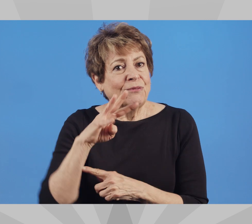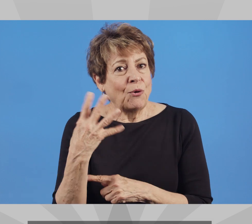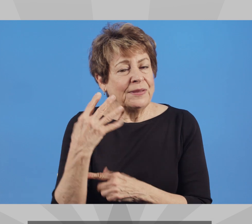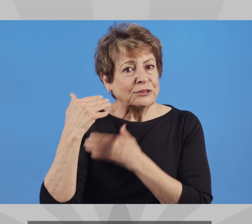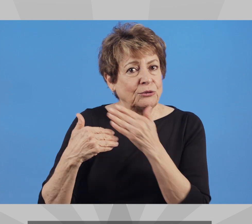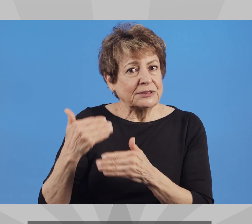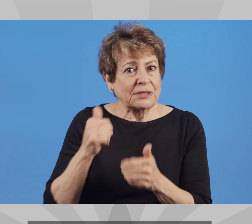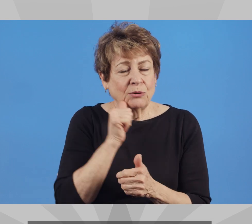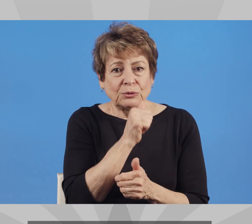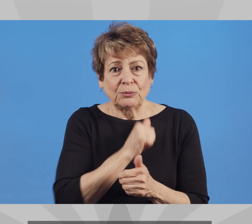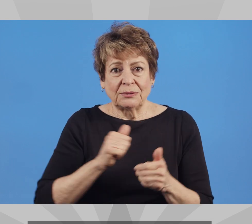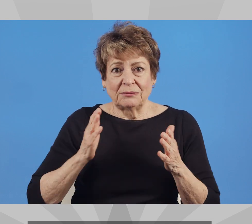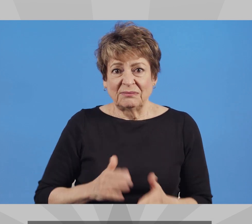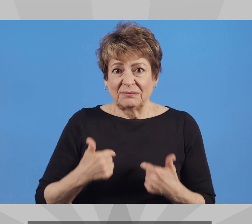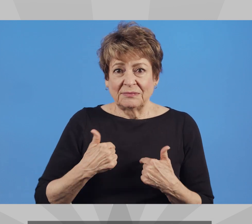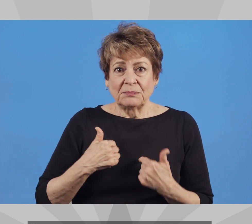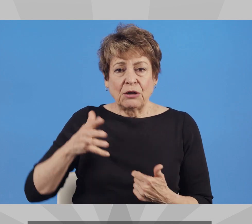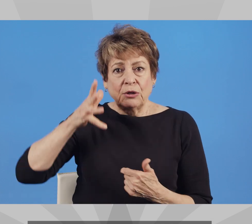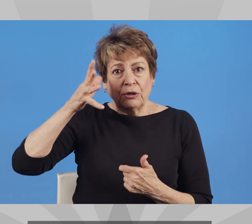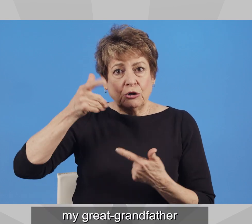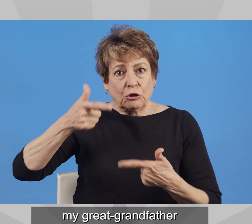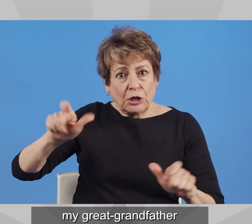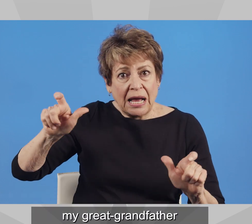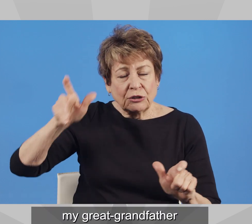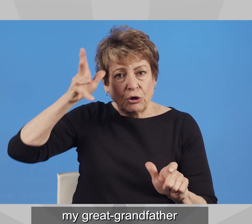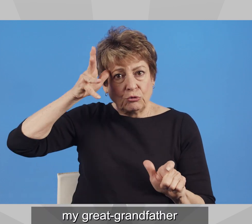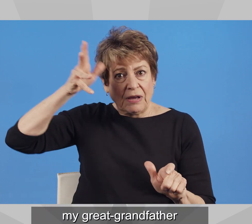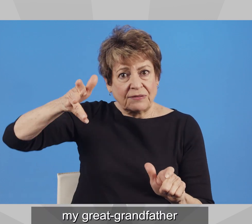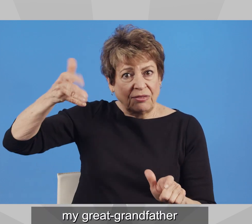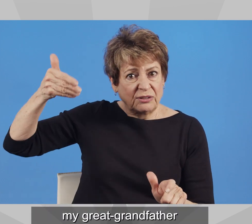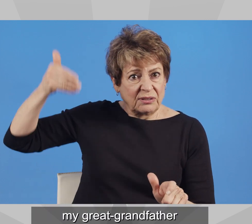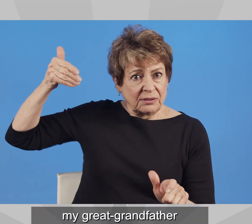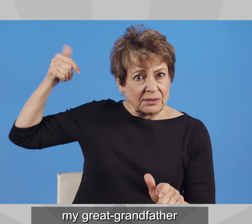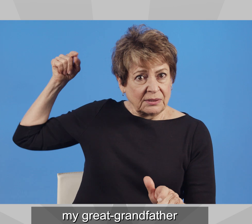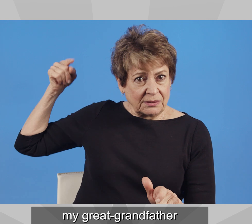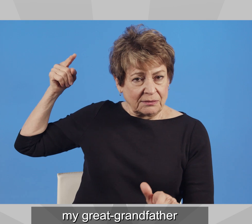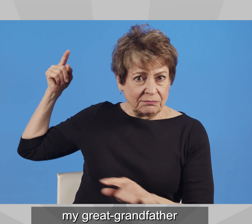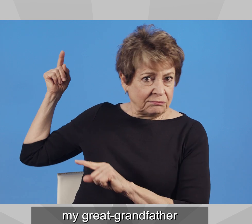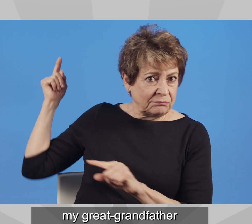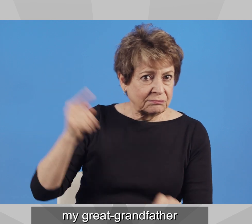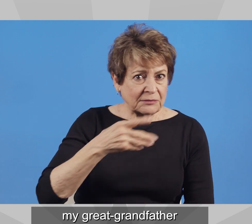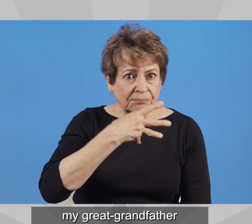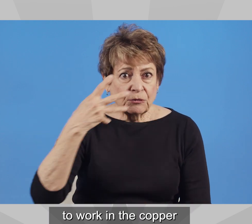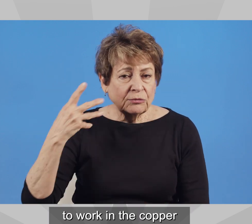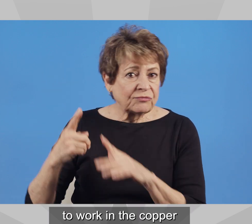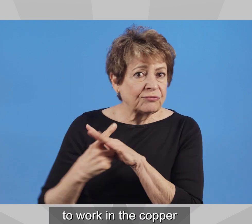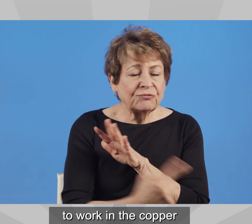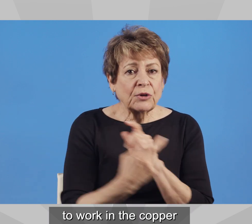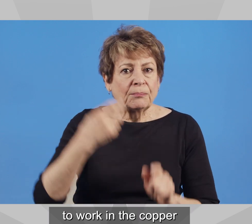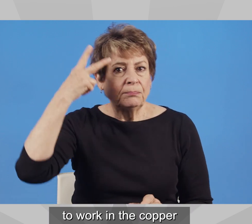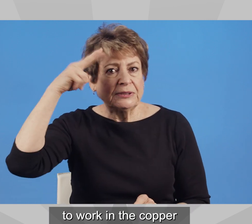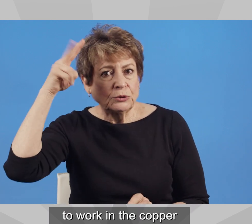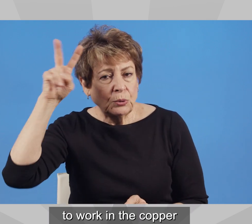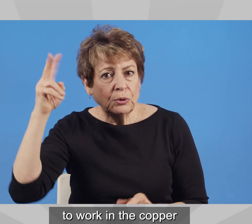I'm a fourth-generation Arizonan. My great-grandfather immigrated legally from Mexico to work